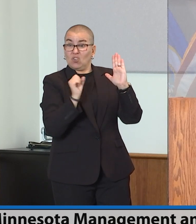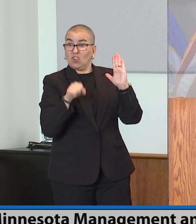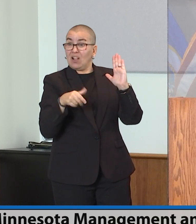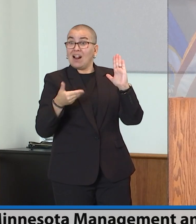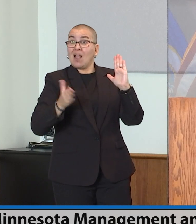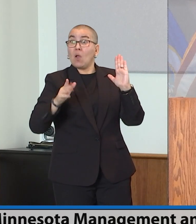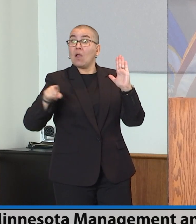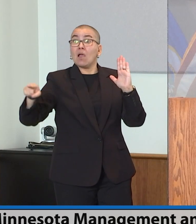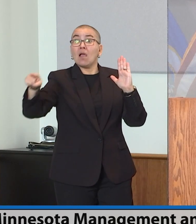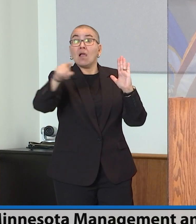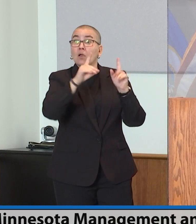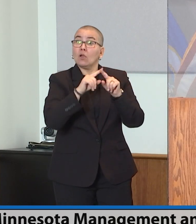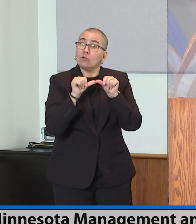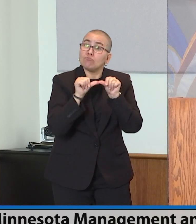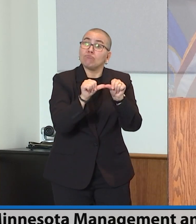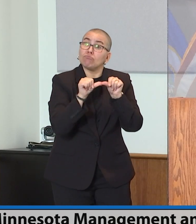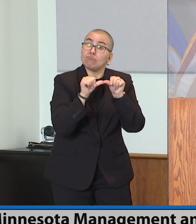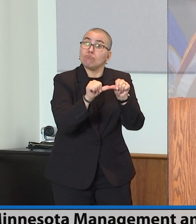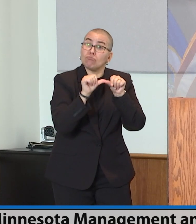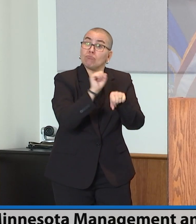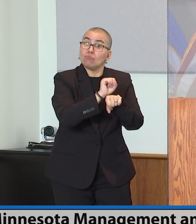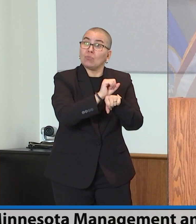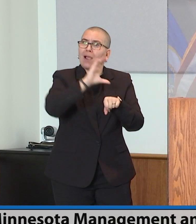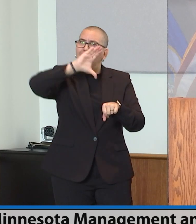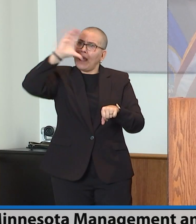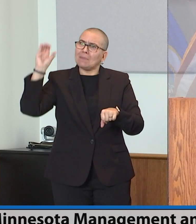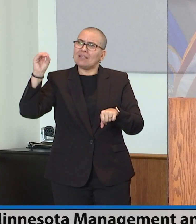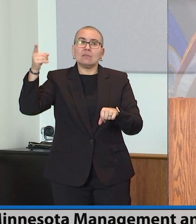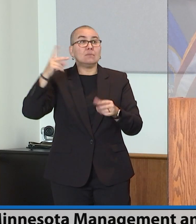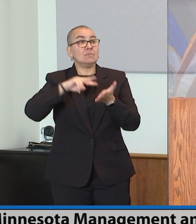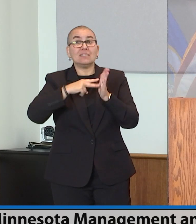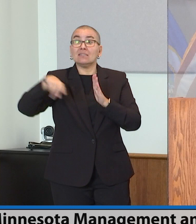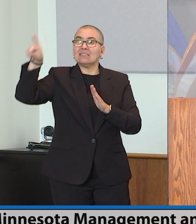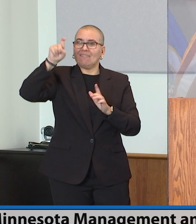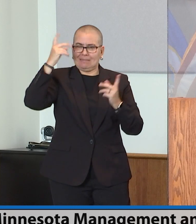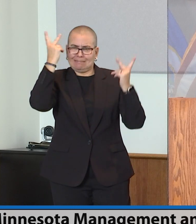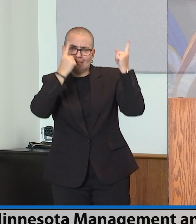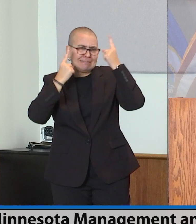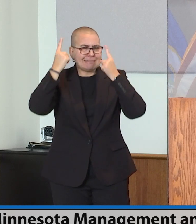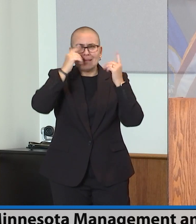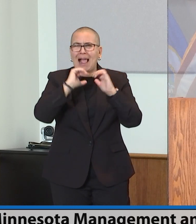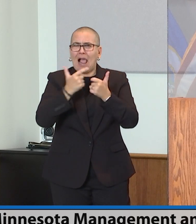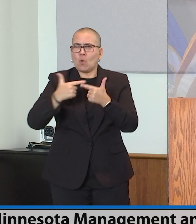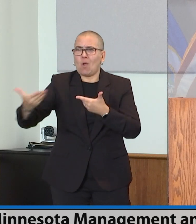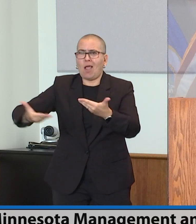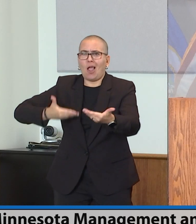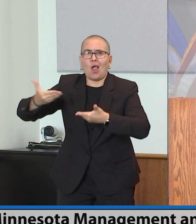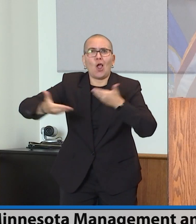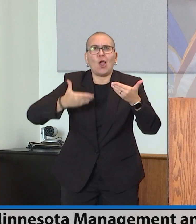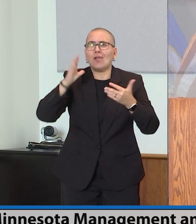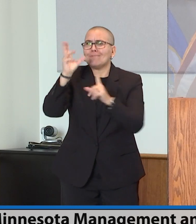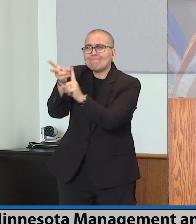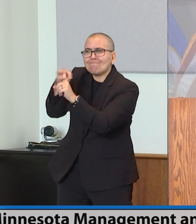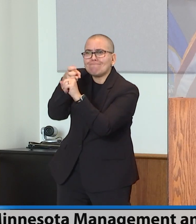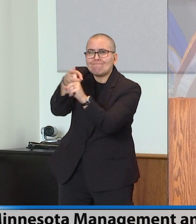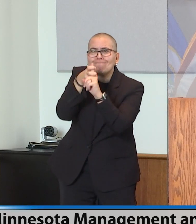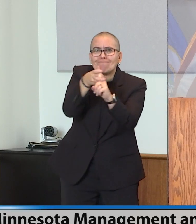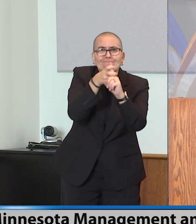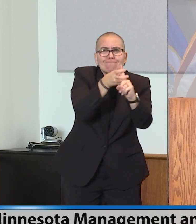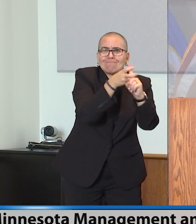creativity on the part of employers to search out those pockets of unemployment that we still have,